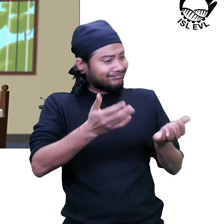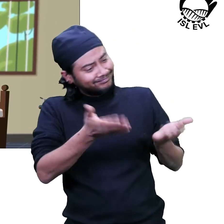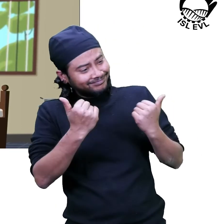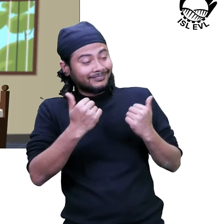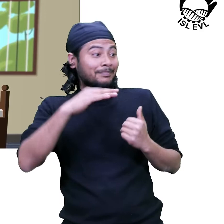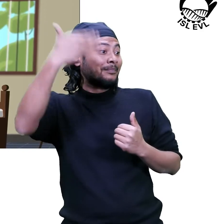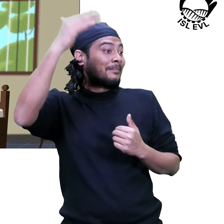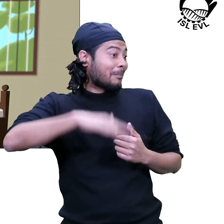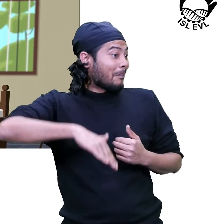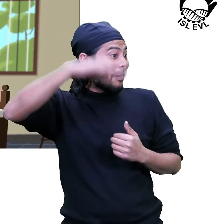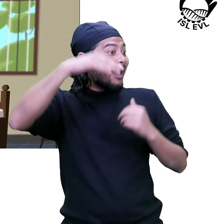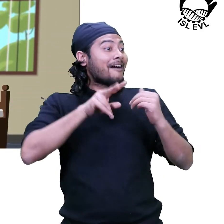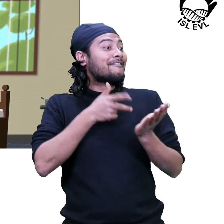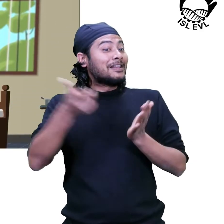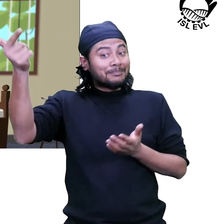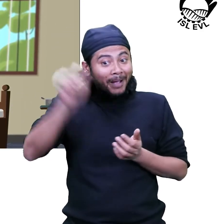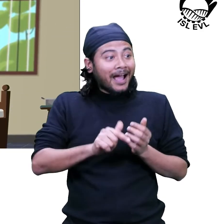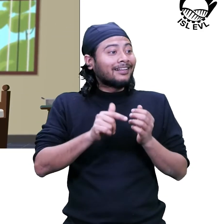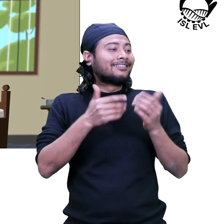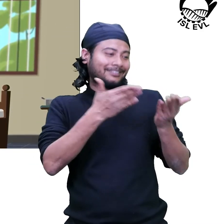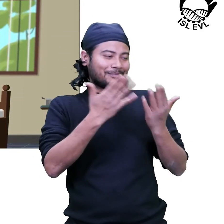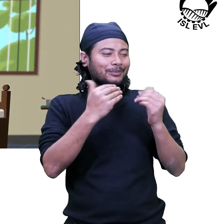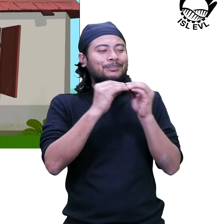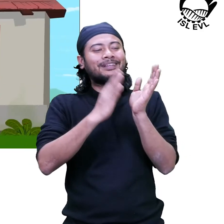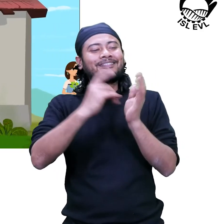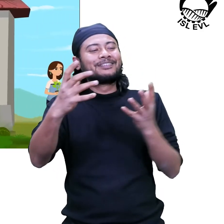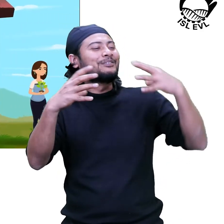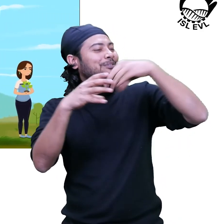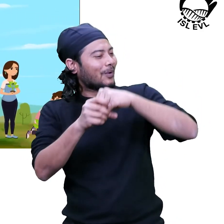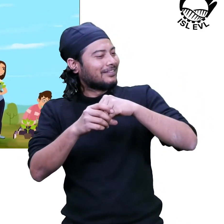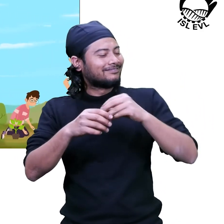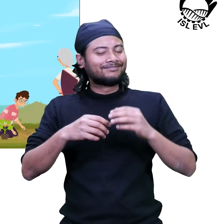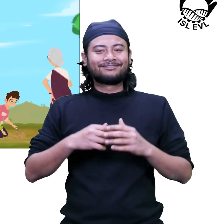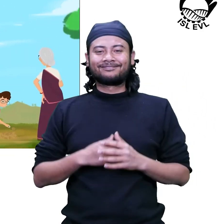village, maybe you will even become a BMC member one day.